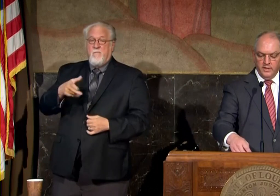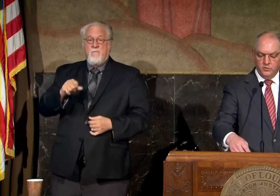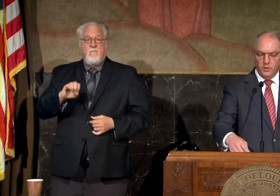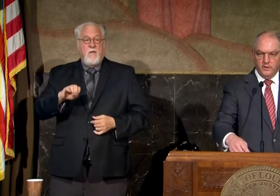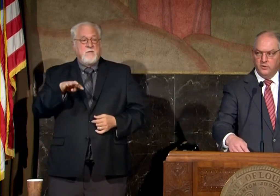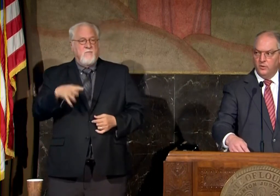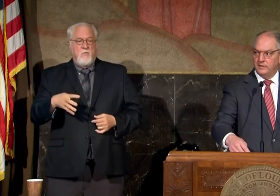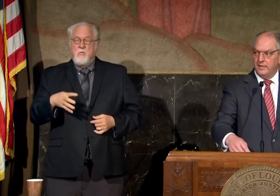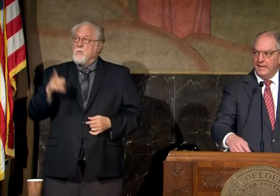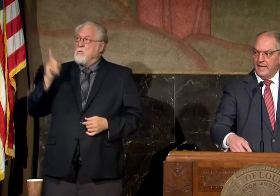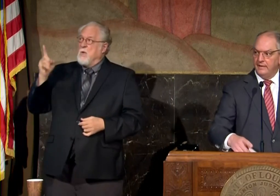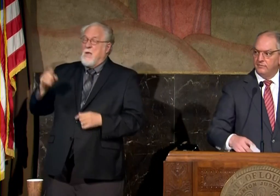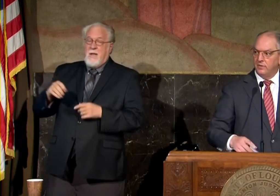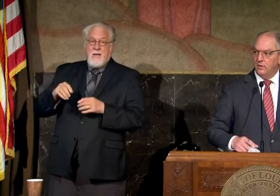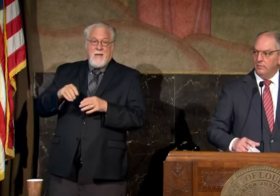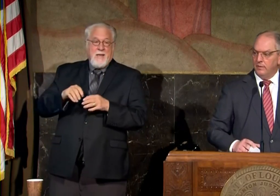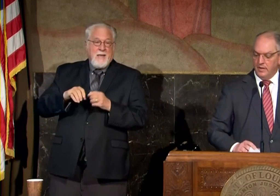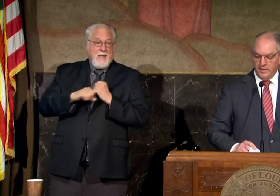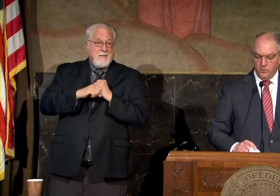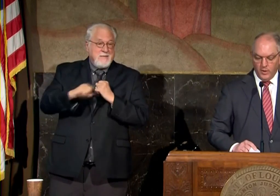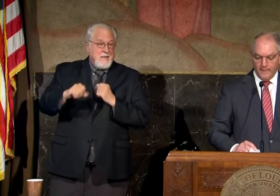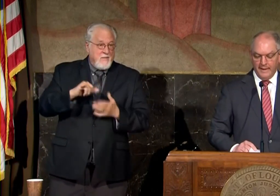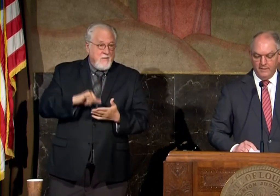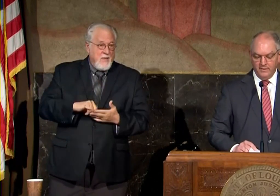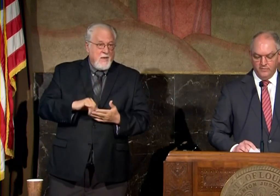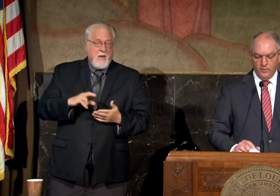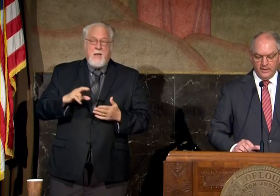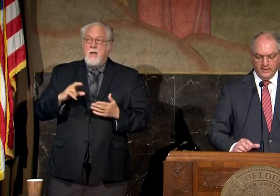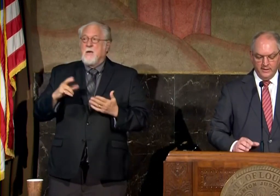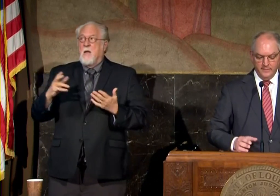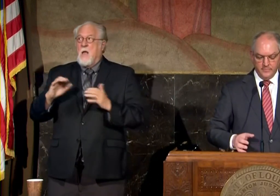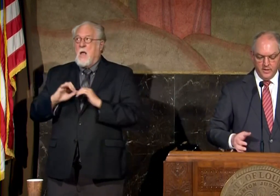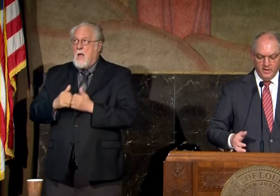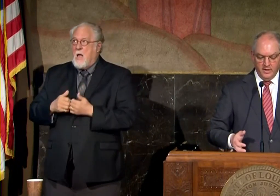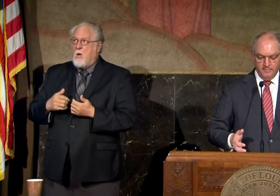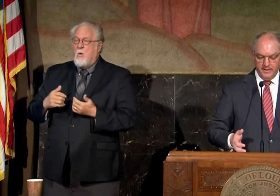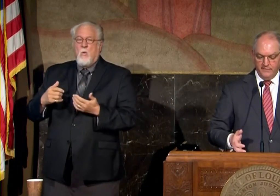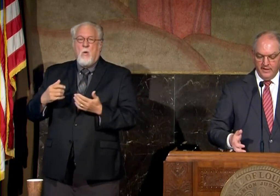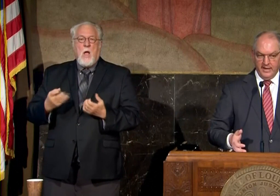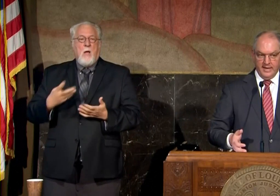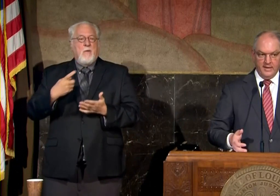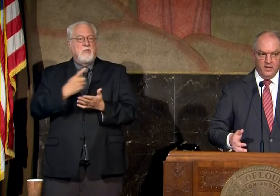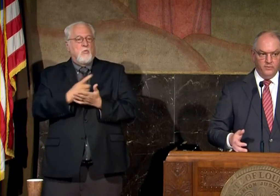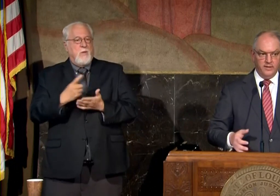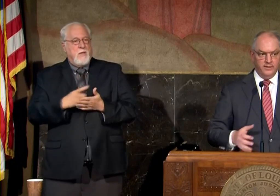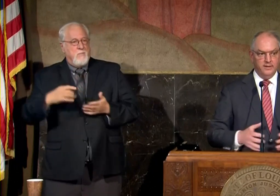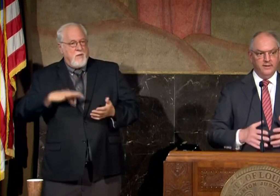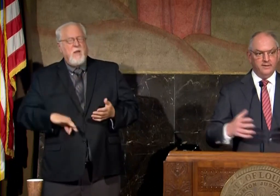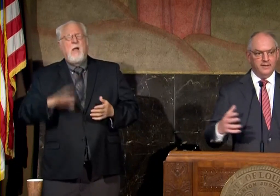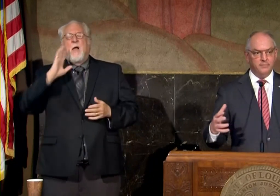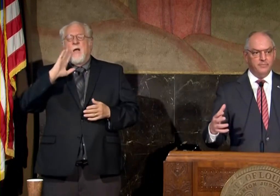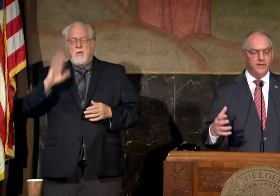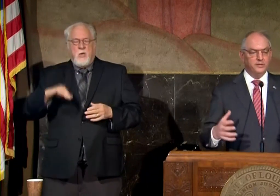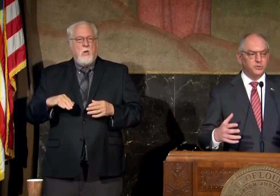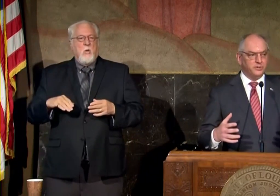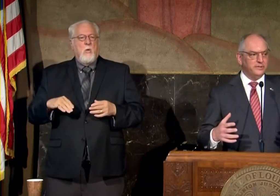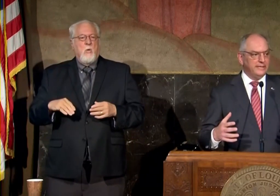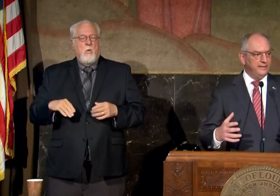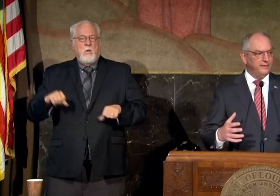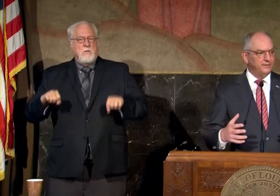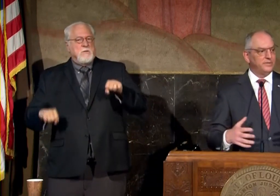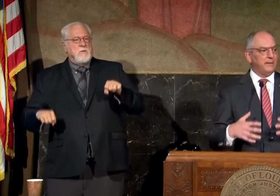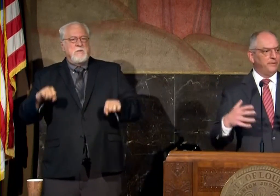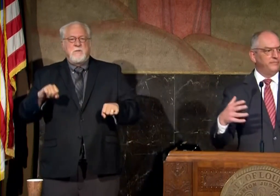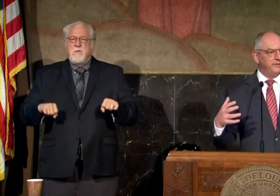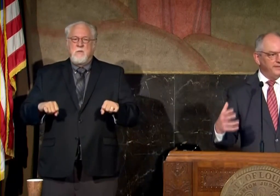is whether to extend that and if so in what amount of weekly uh benefit and i know that that the uncertainty